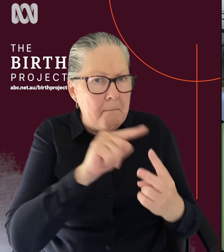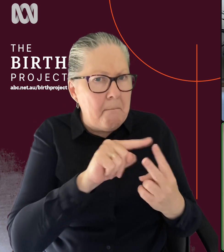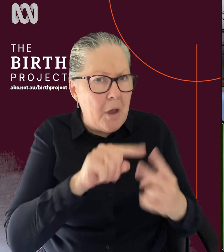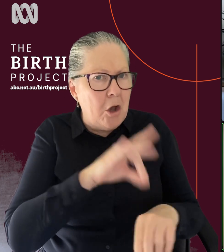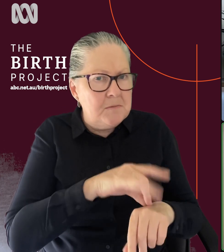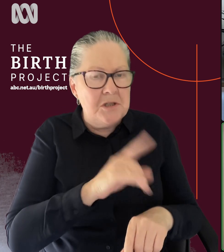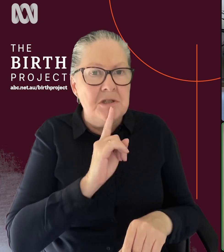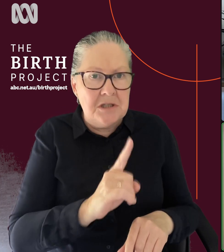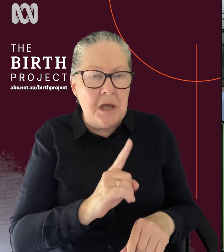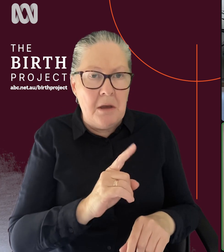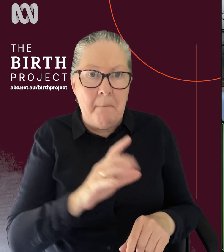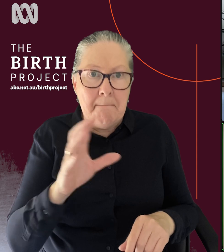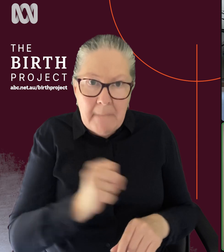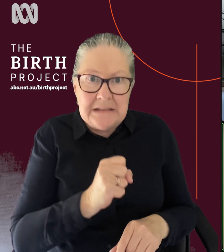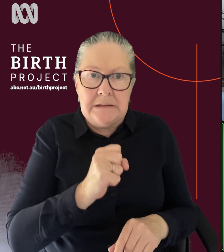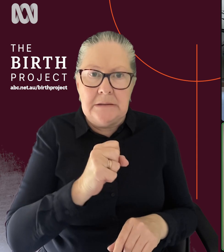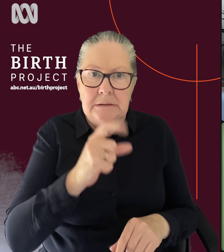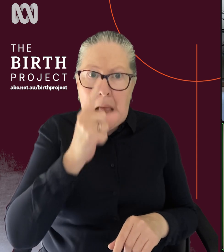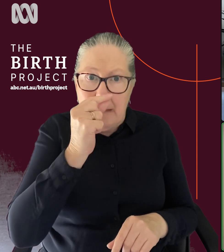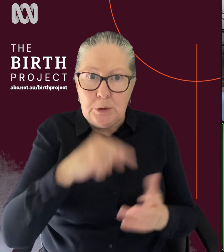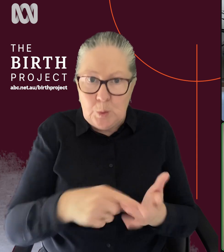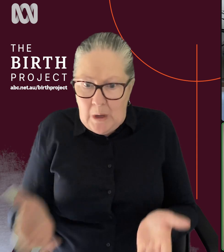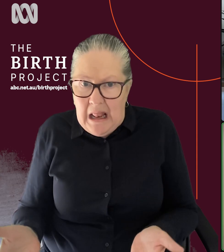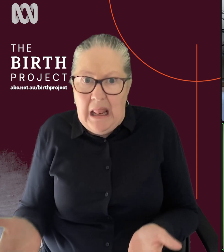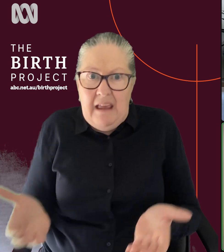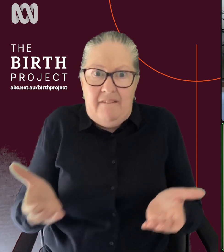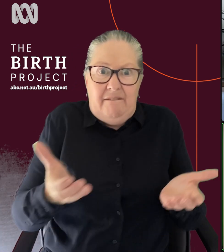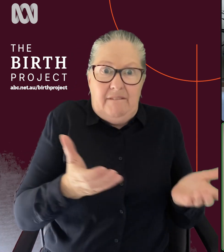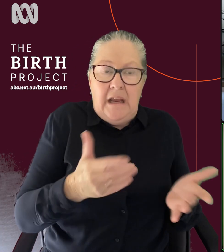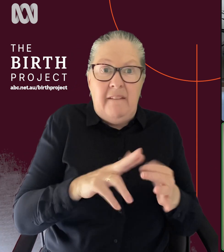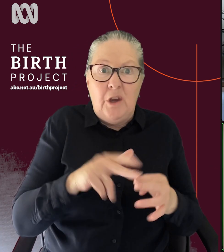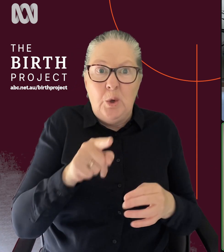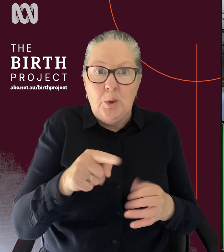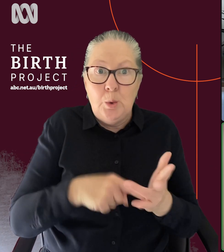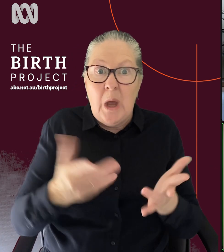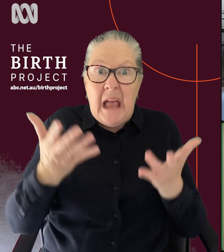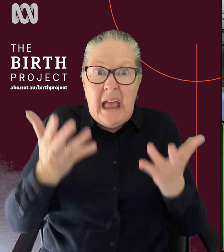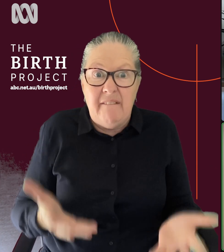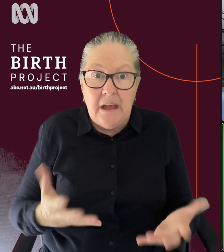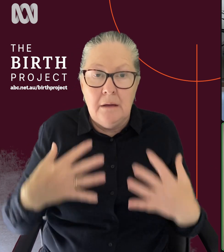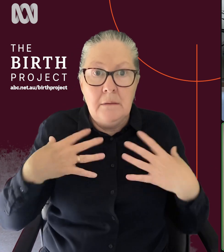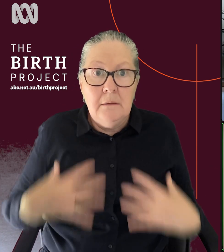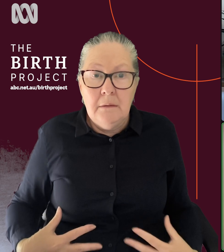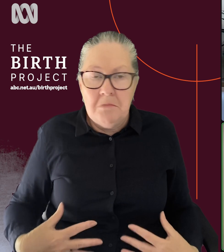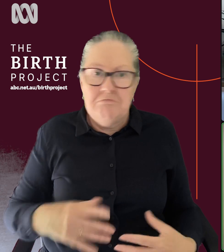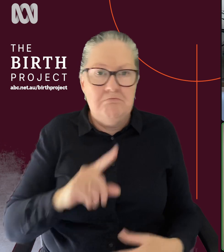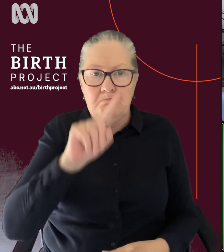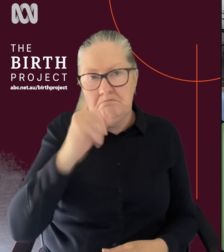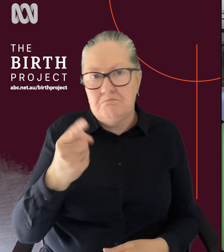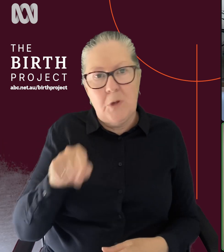where they need to be able to physically lift you if they need to. And if they feel like you've gone over a threshold, um, then you won't qualify for a